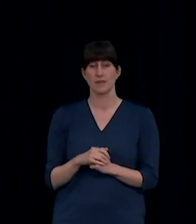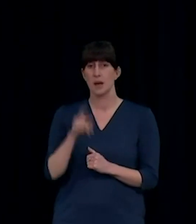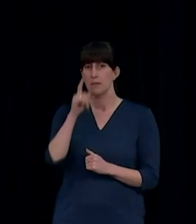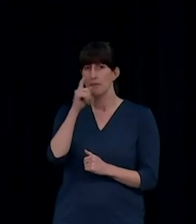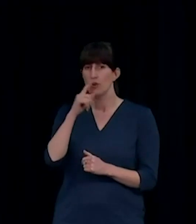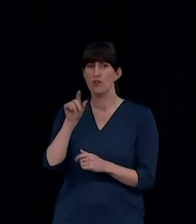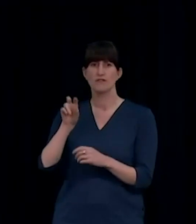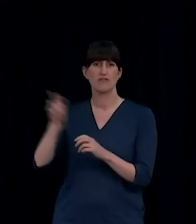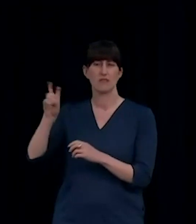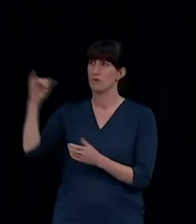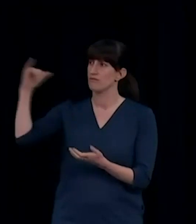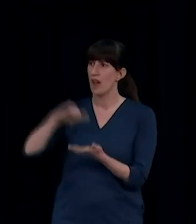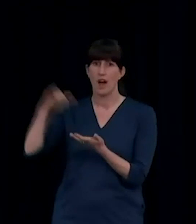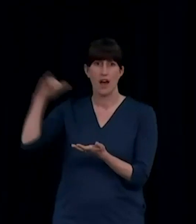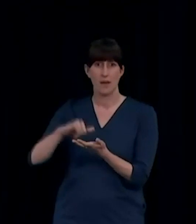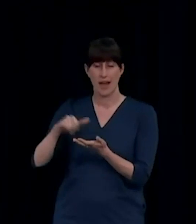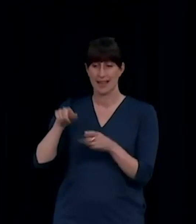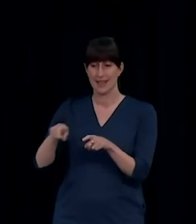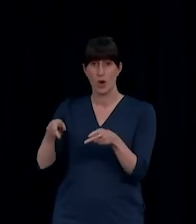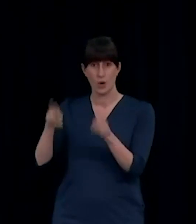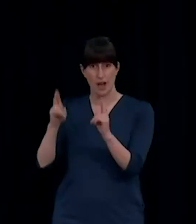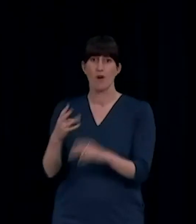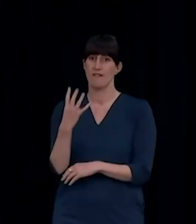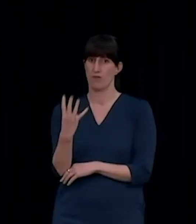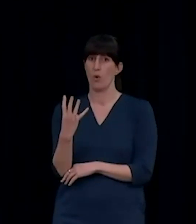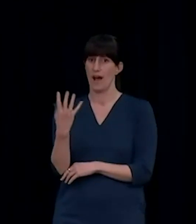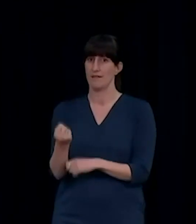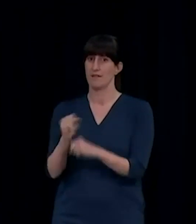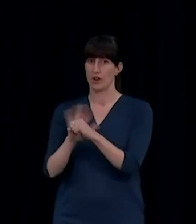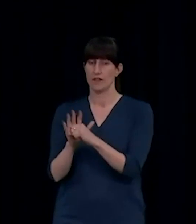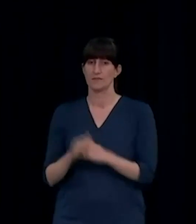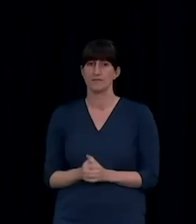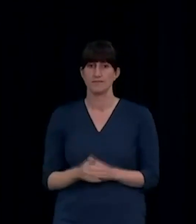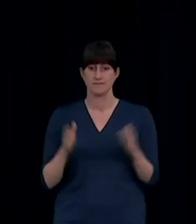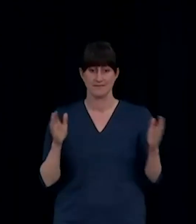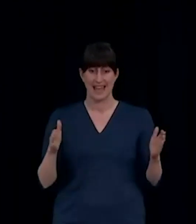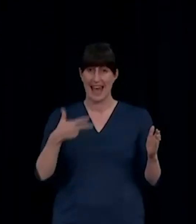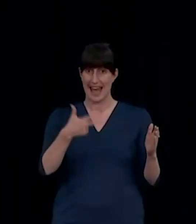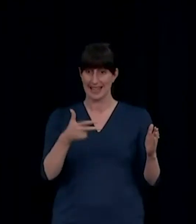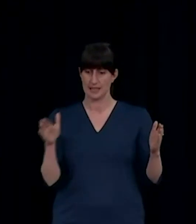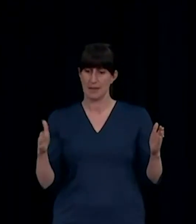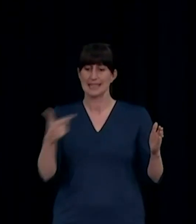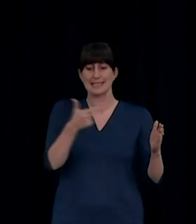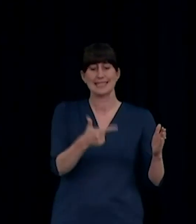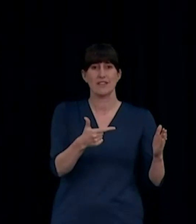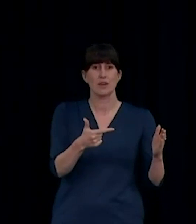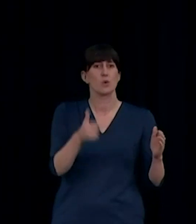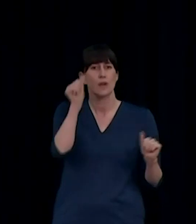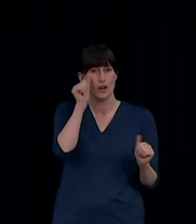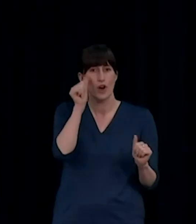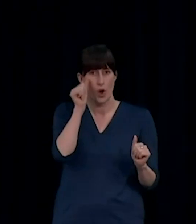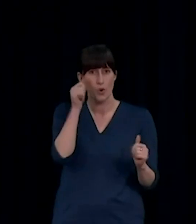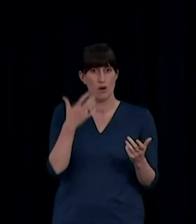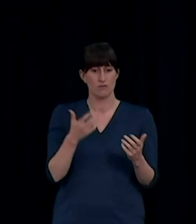returnees in managed isolation. Now seven of our eight new community cases are known contacts of existing cases.